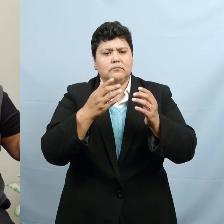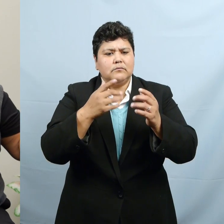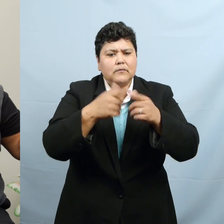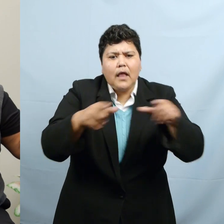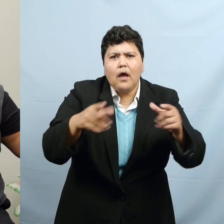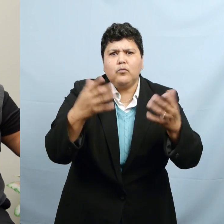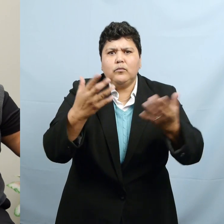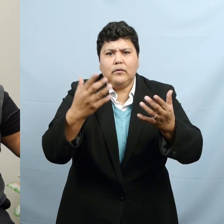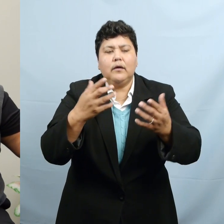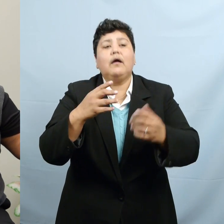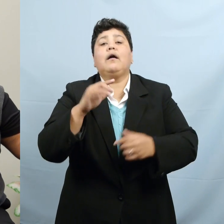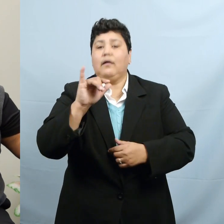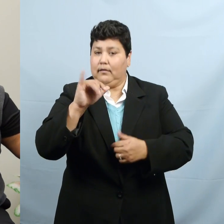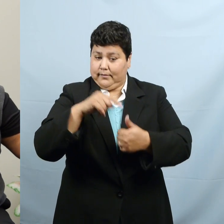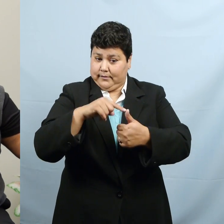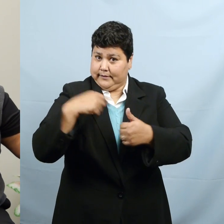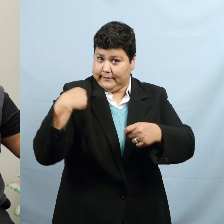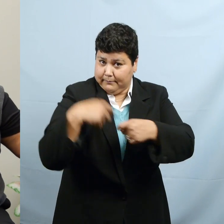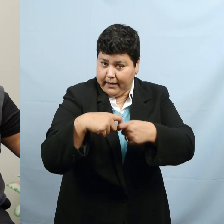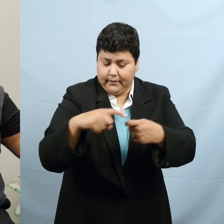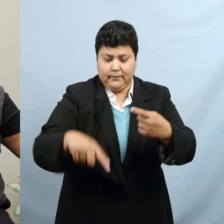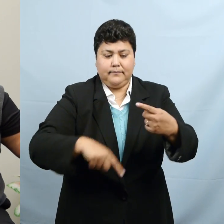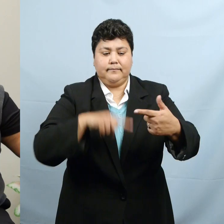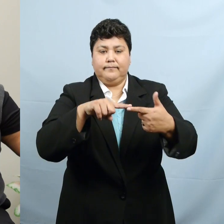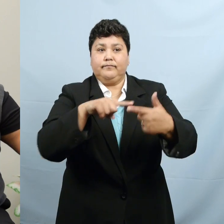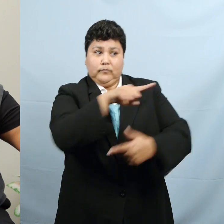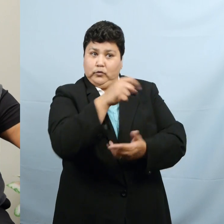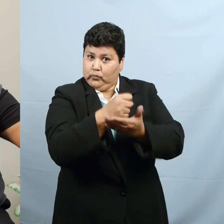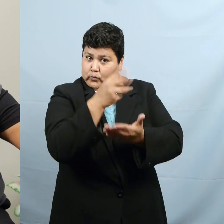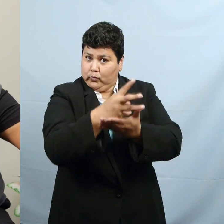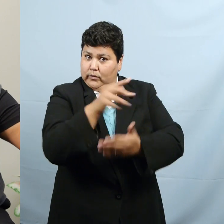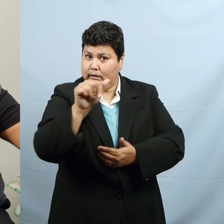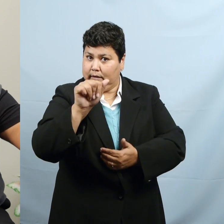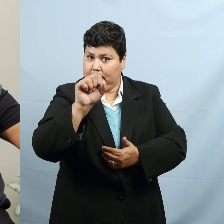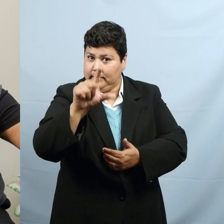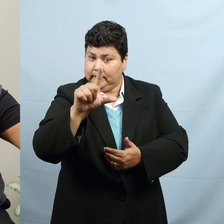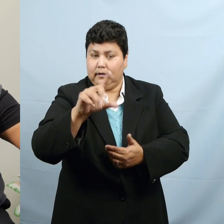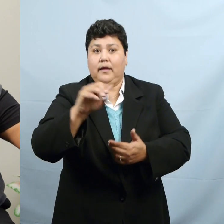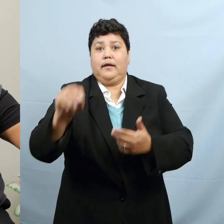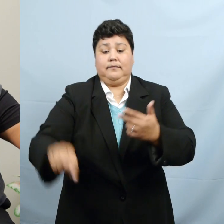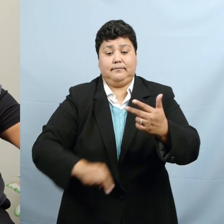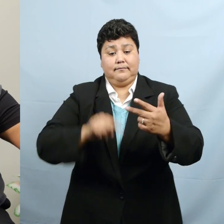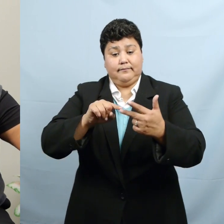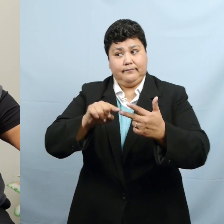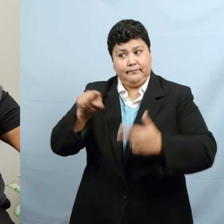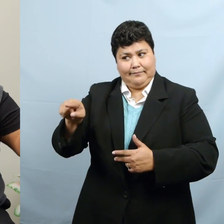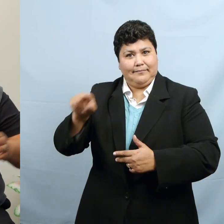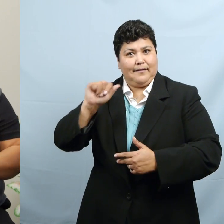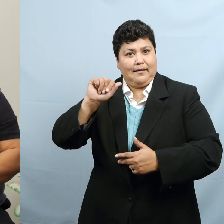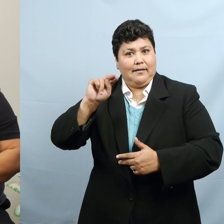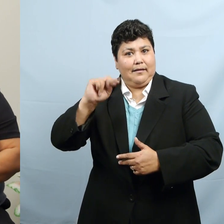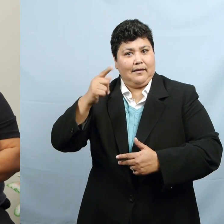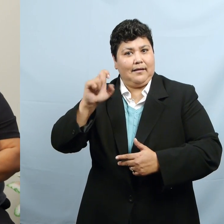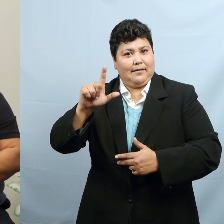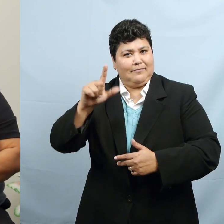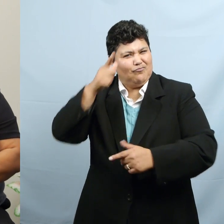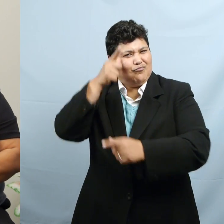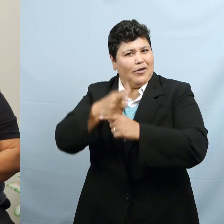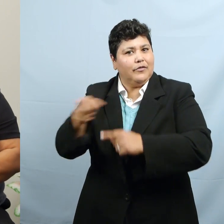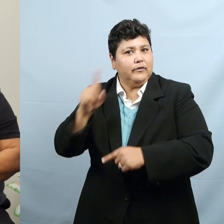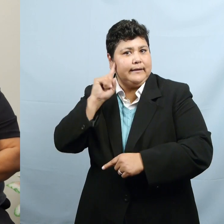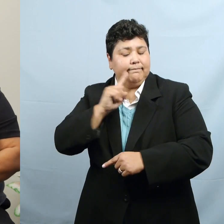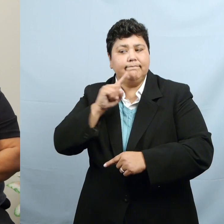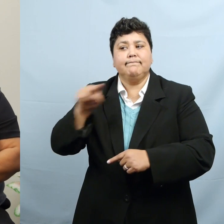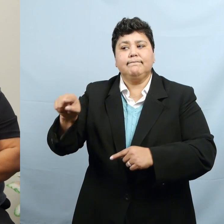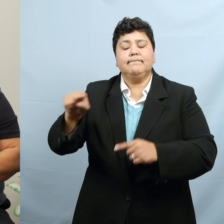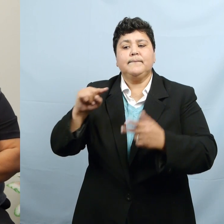The social worker was going to use ASL, but I understand that Angel, the brother, the deaf